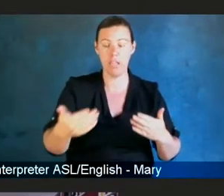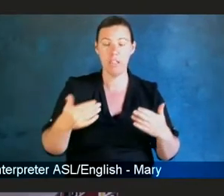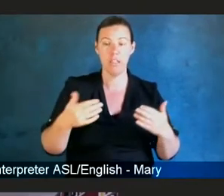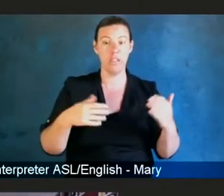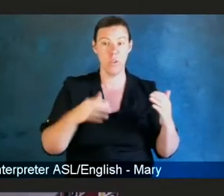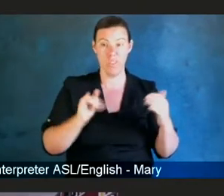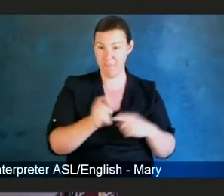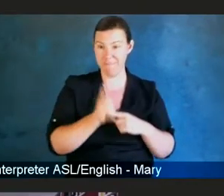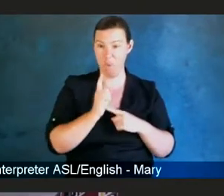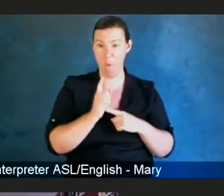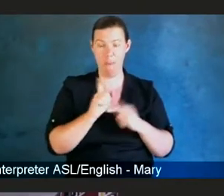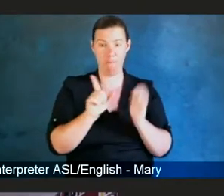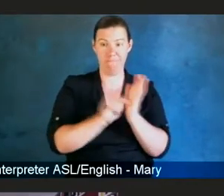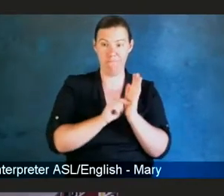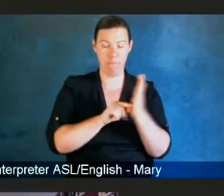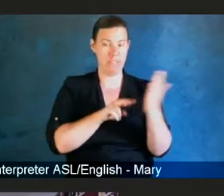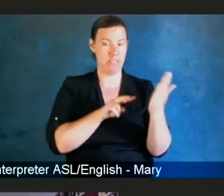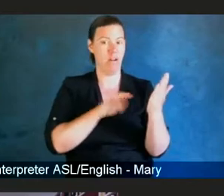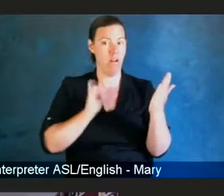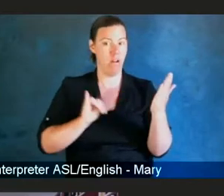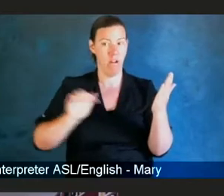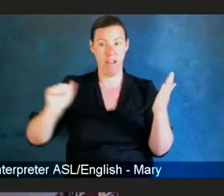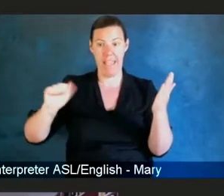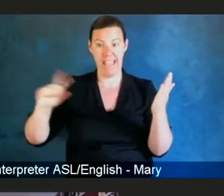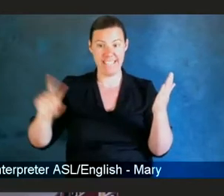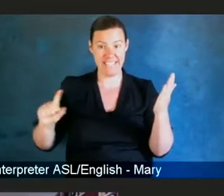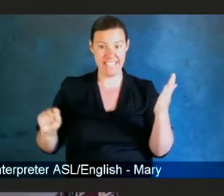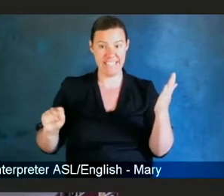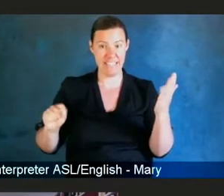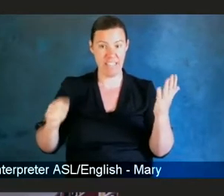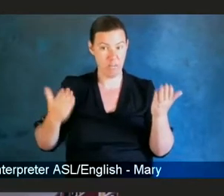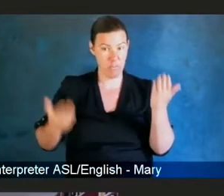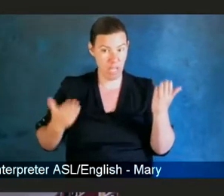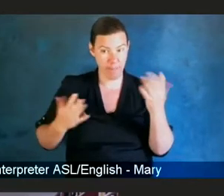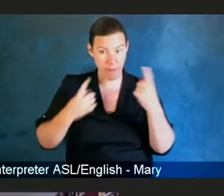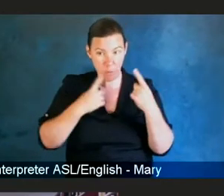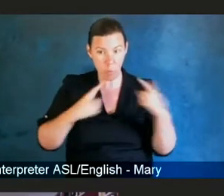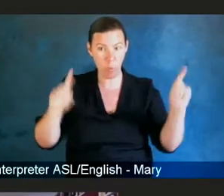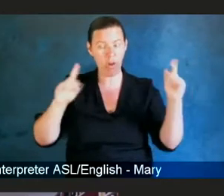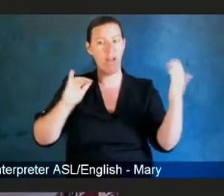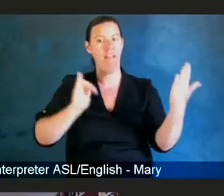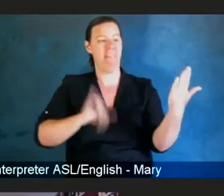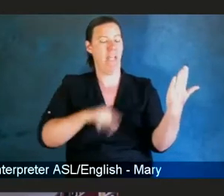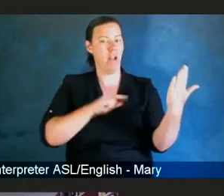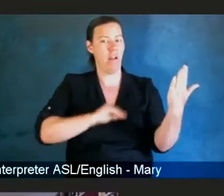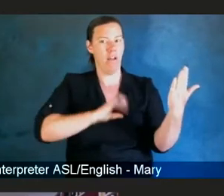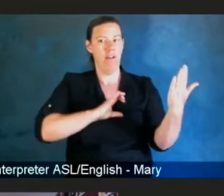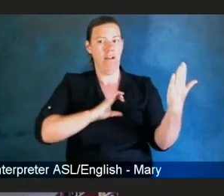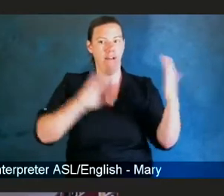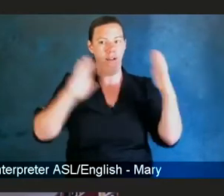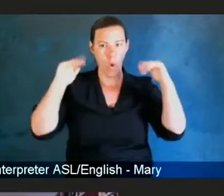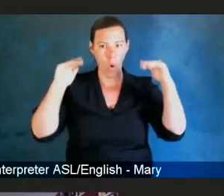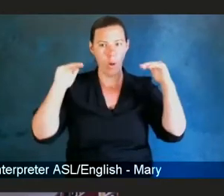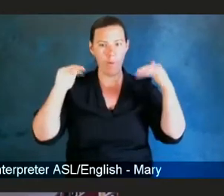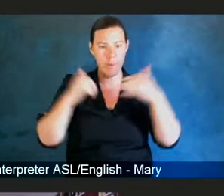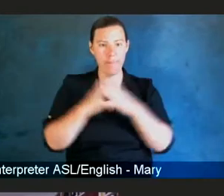recognized, it became a hope to me. 87, okay.